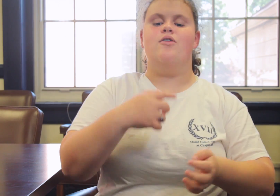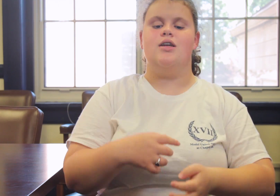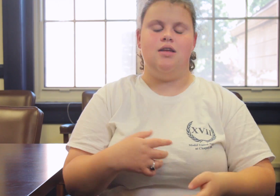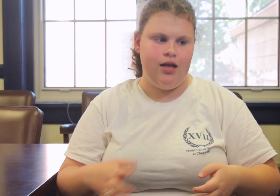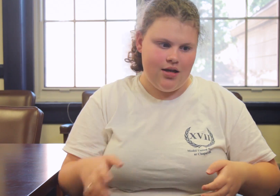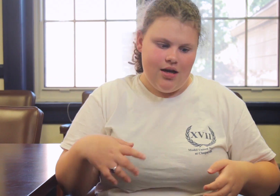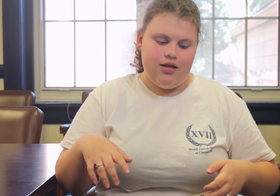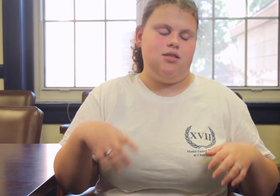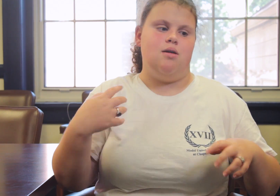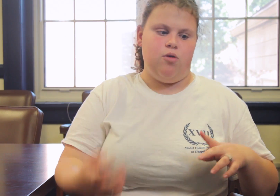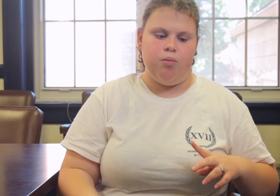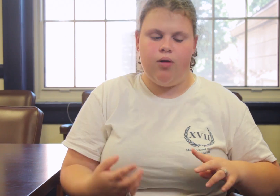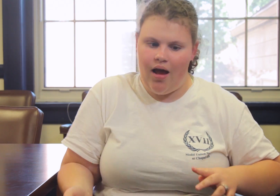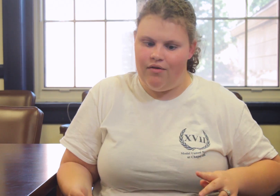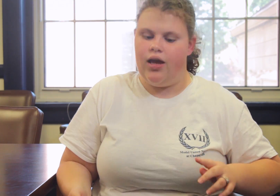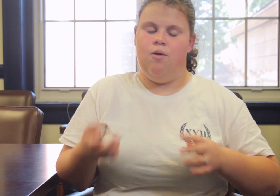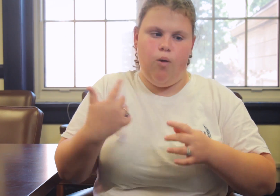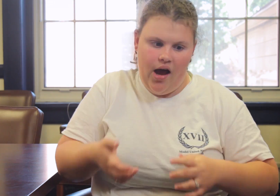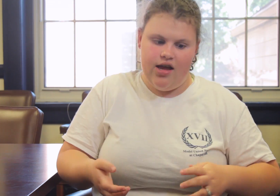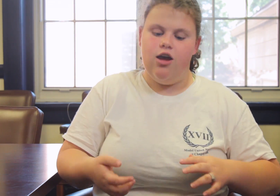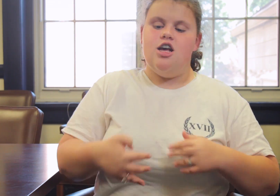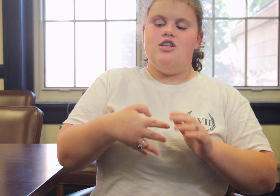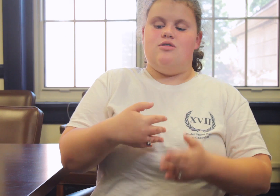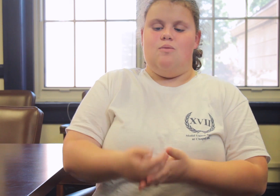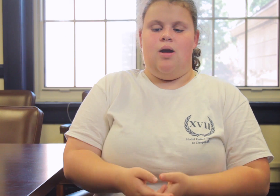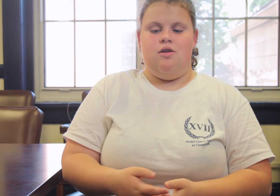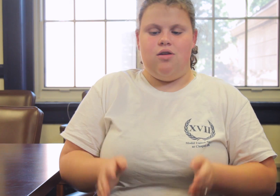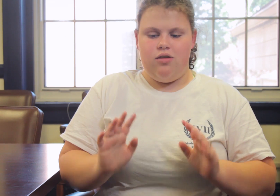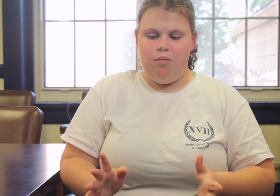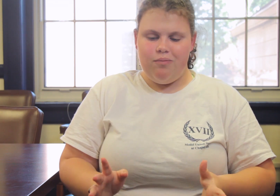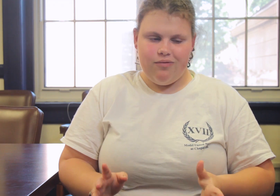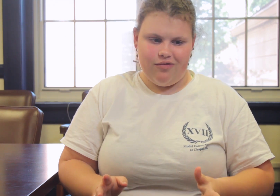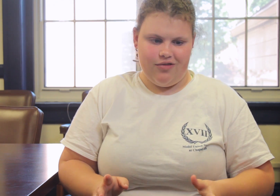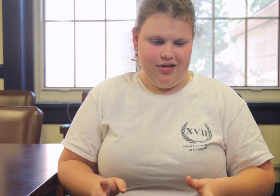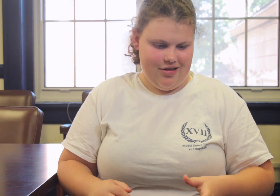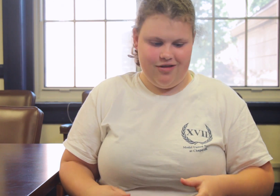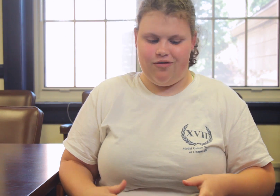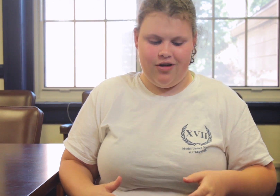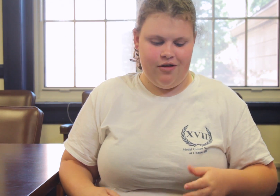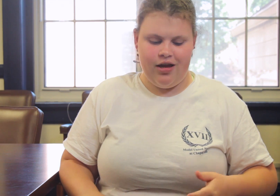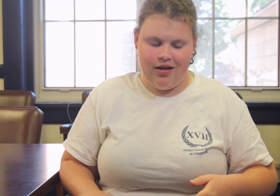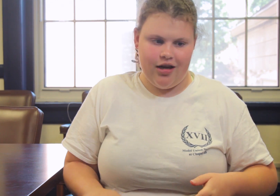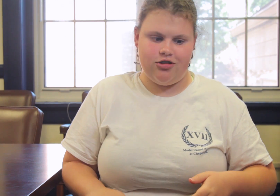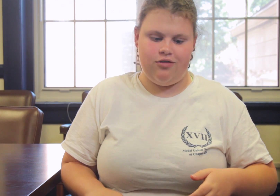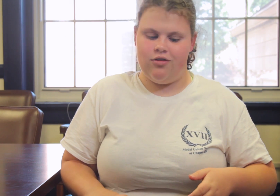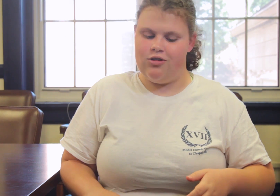so you can get to somewhere private and quiet where you can, um, where you can actually focus.